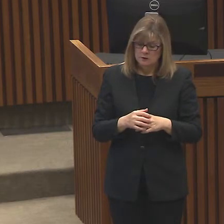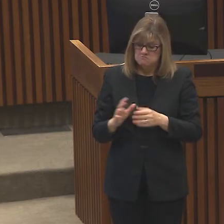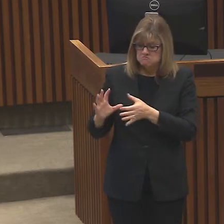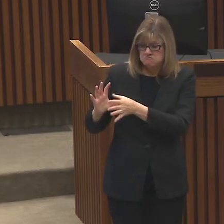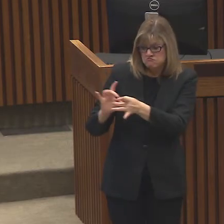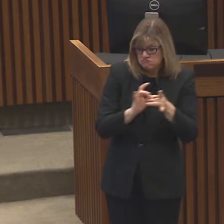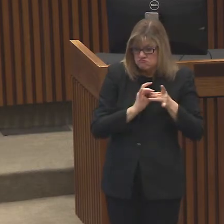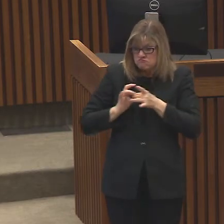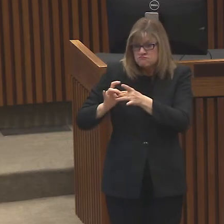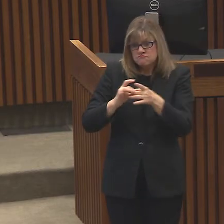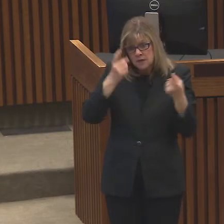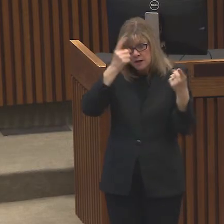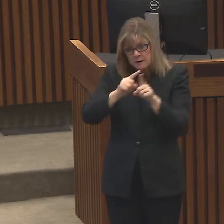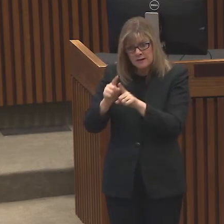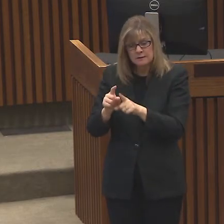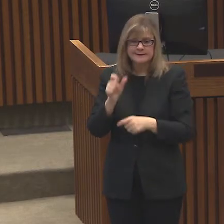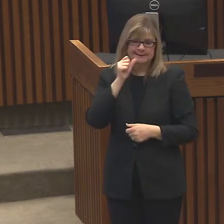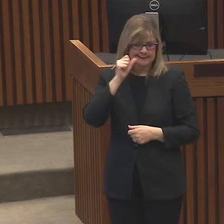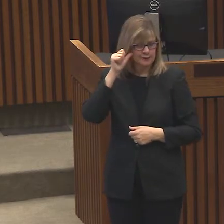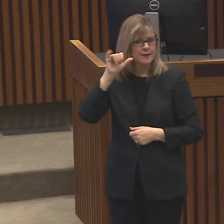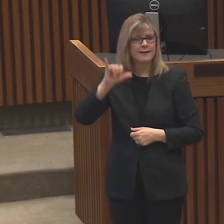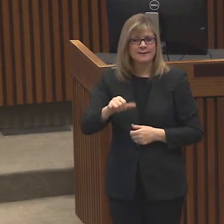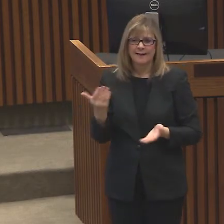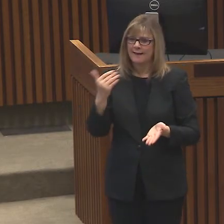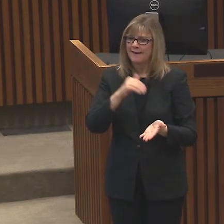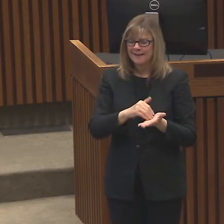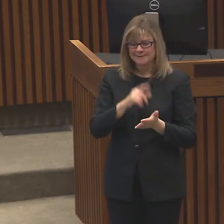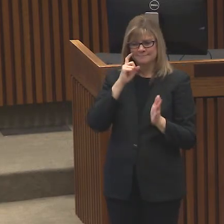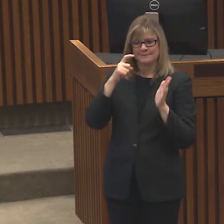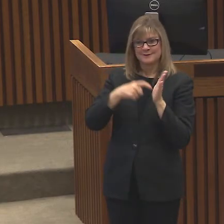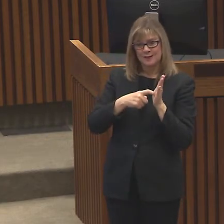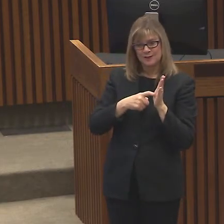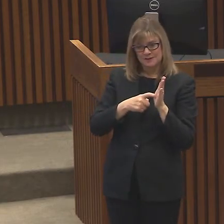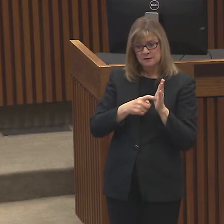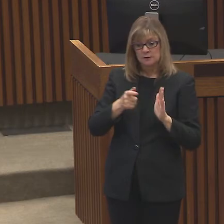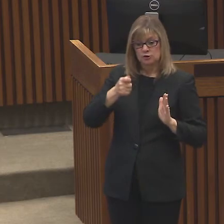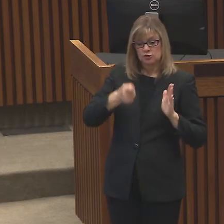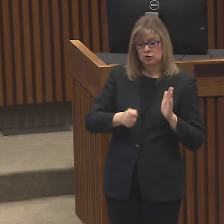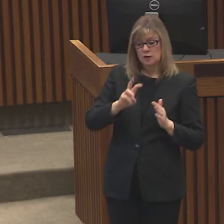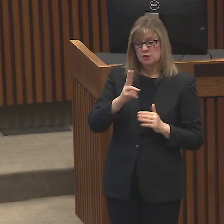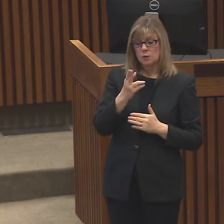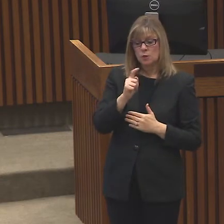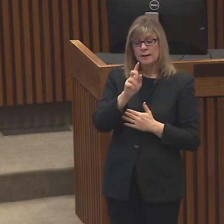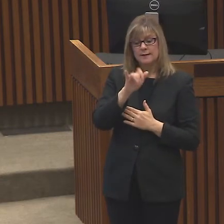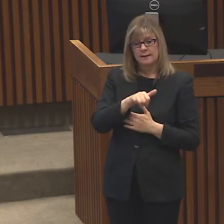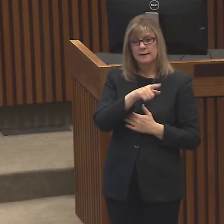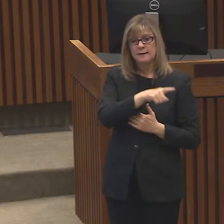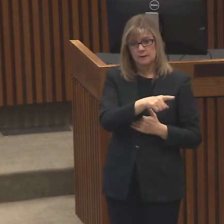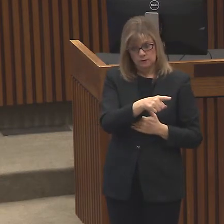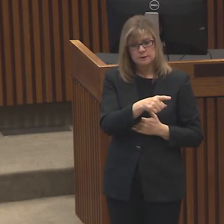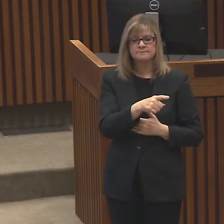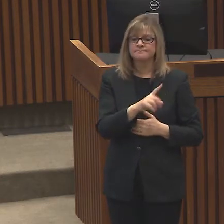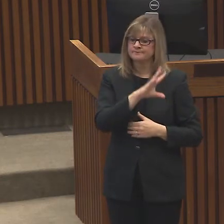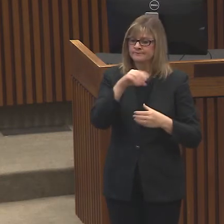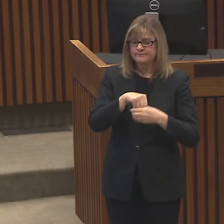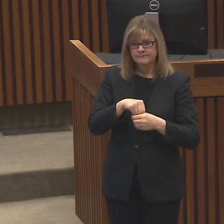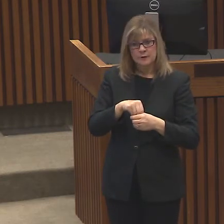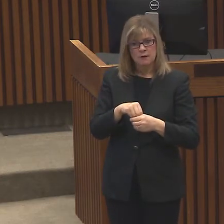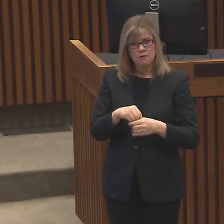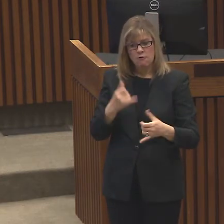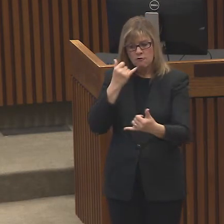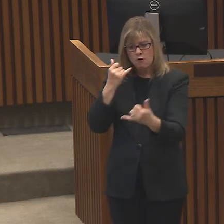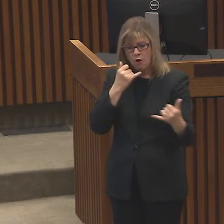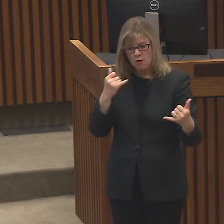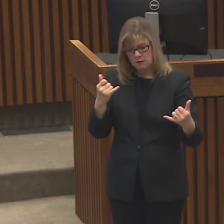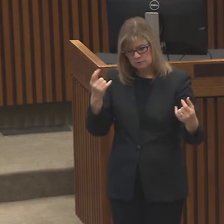fact, yesterday was just another reminder in which Judge Whitley was leading a conference call with the mayors. And again, we were in lockstep as we